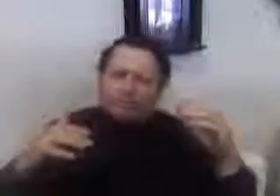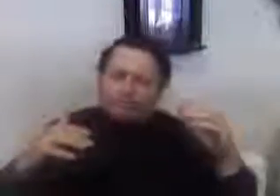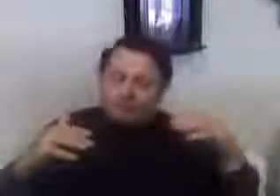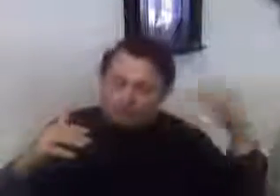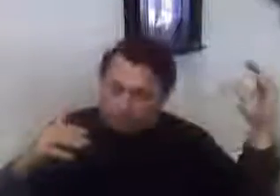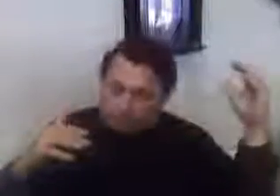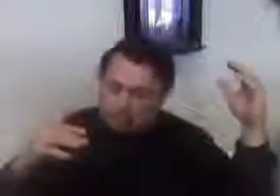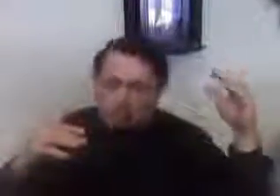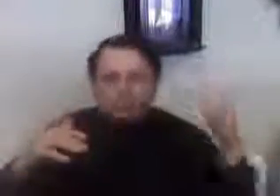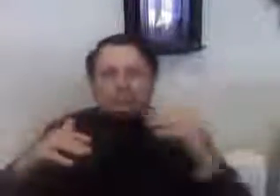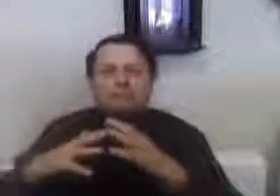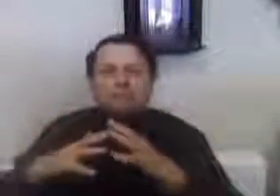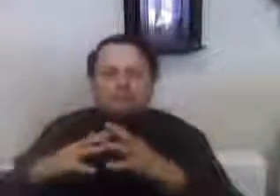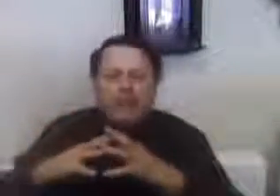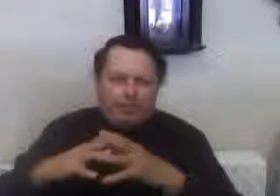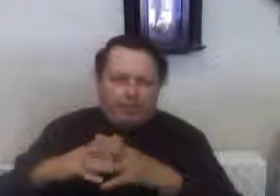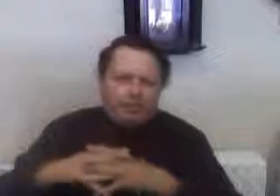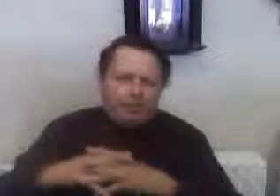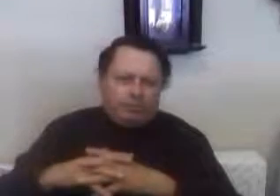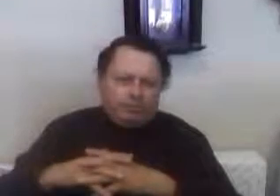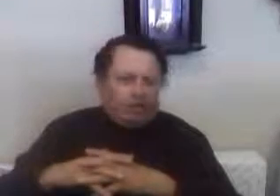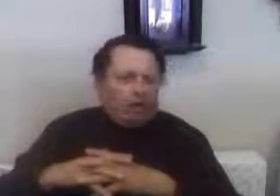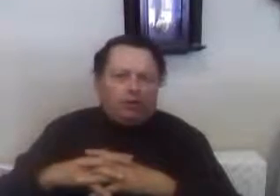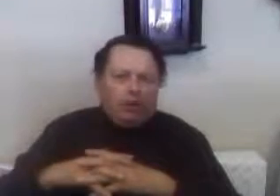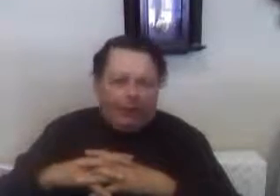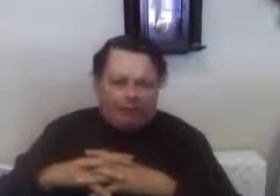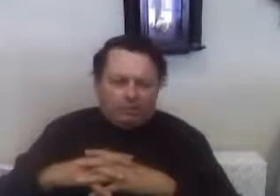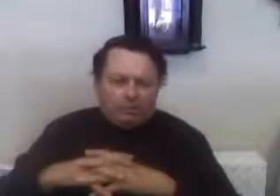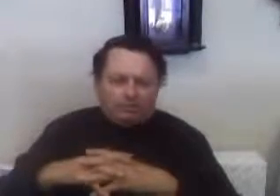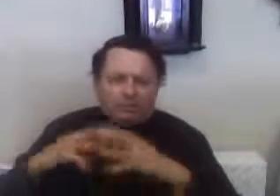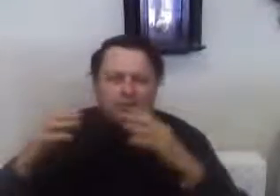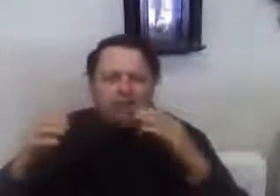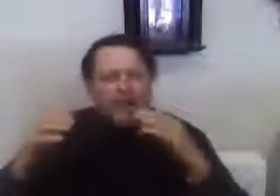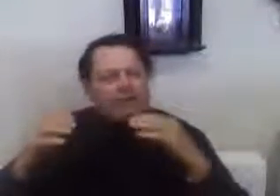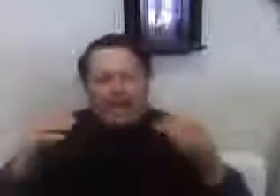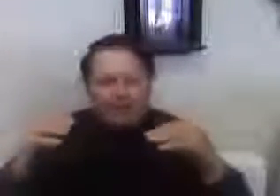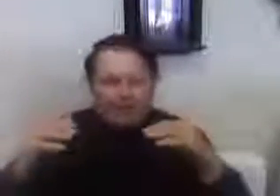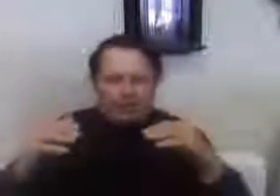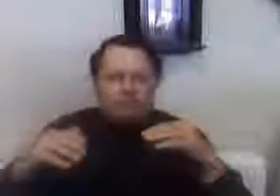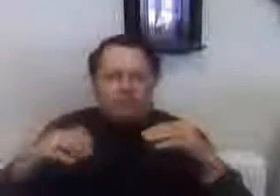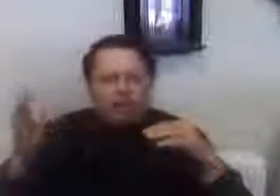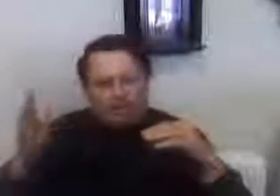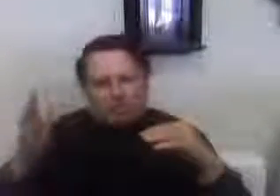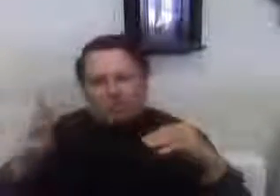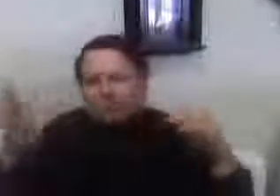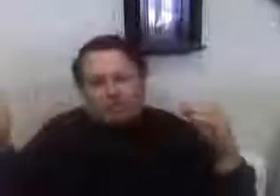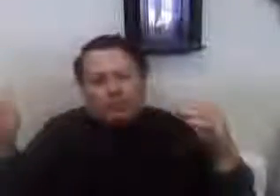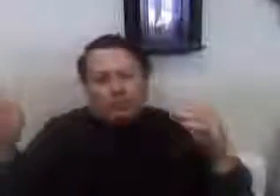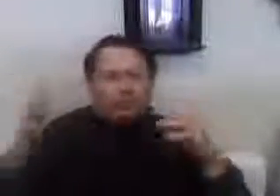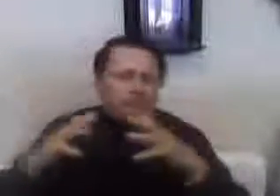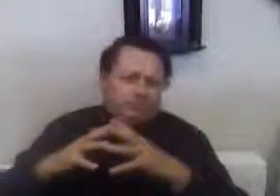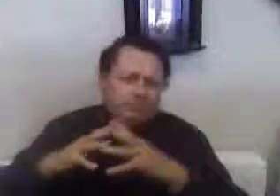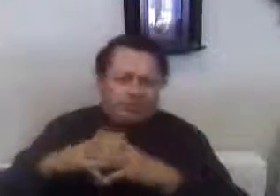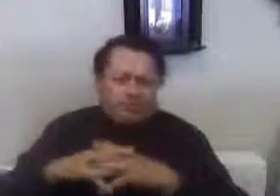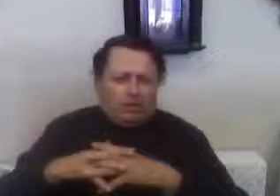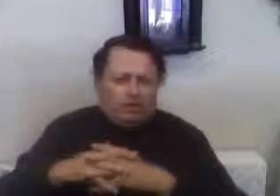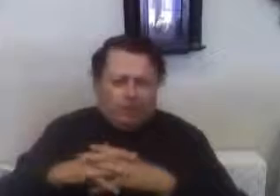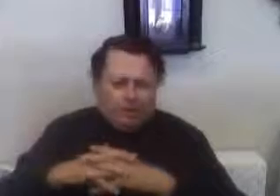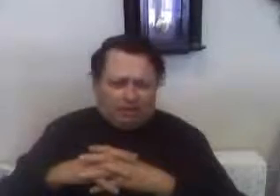Capitalism, that's gone wild, and Capitalism checks Socialism, that's gone wild.